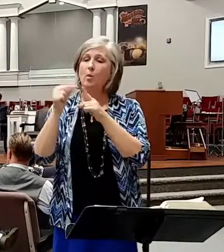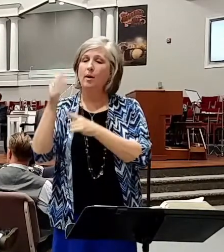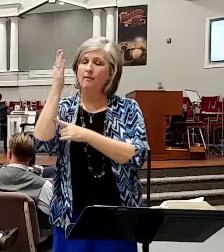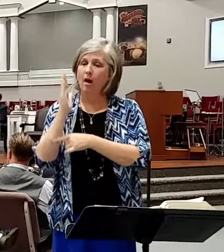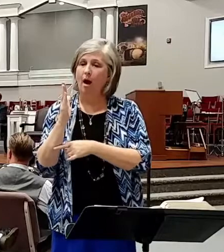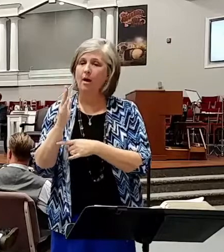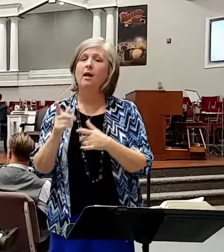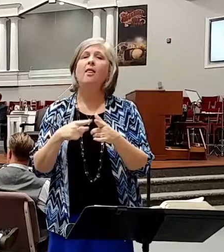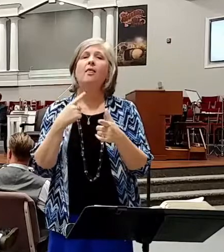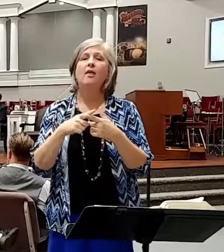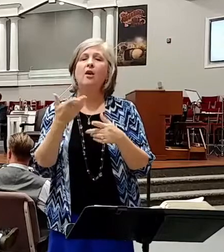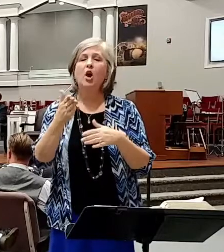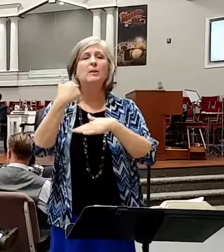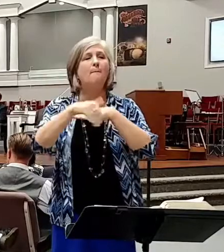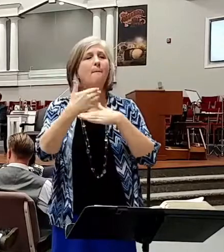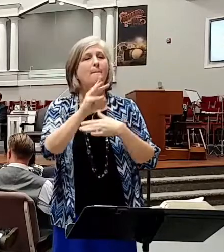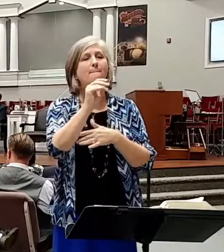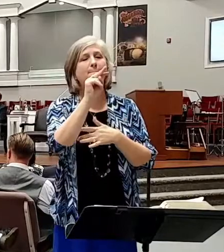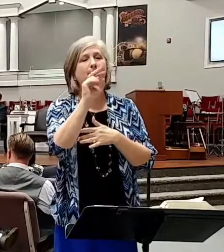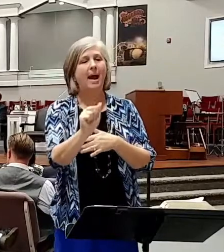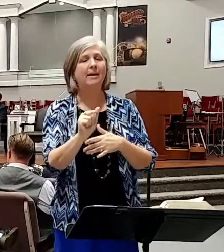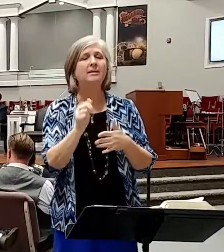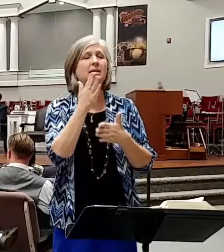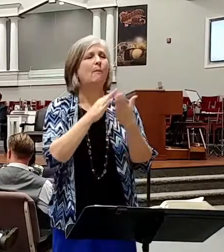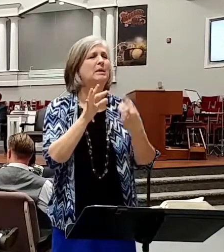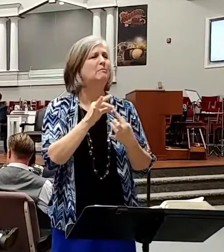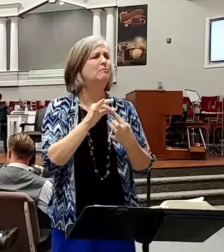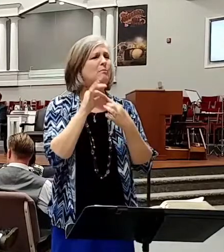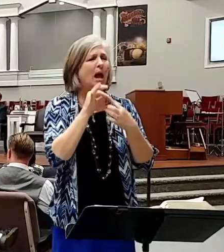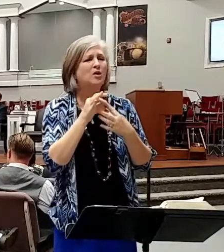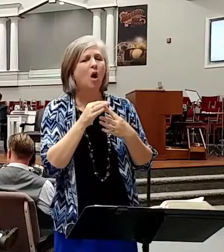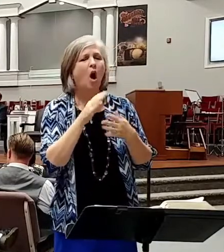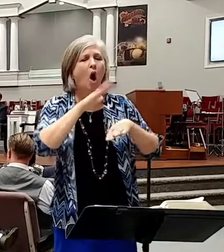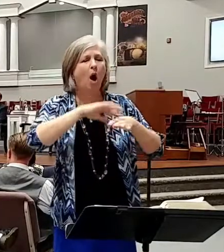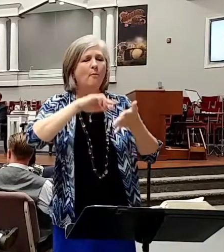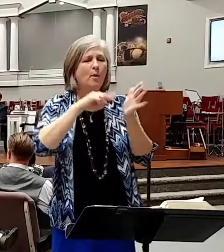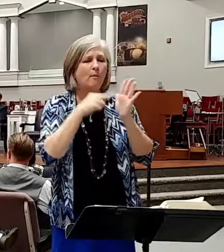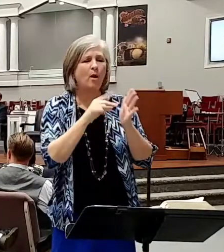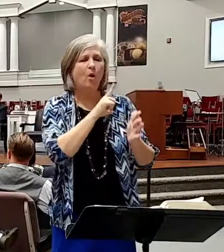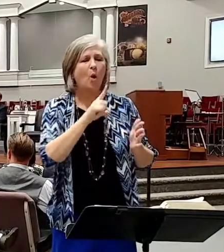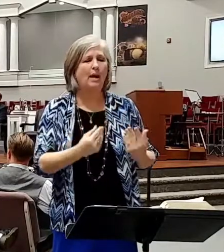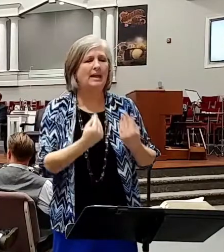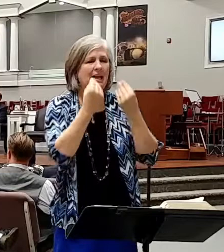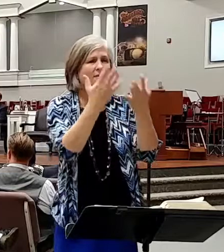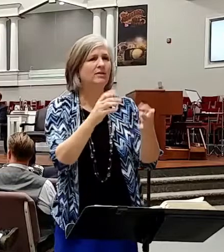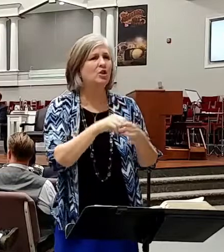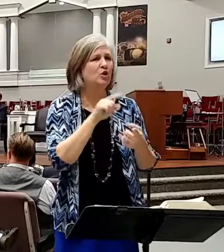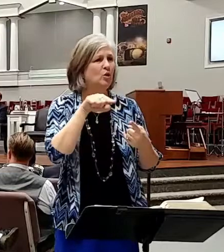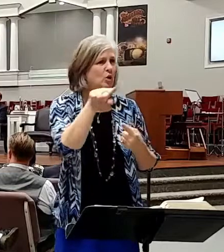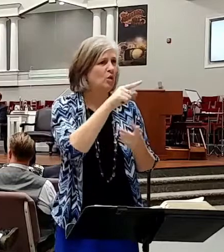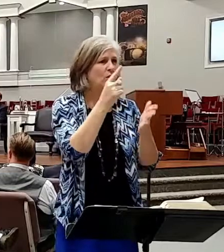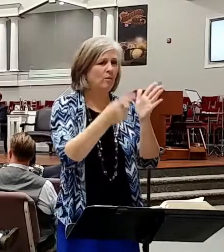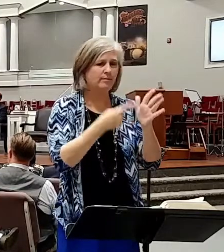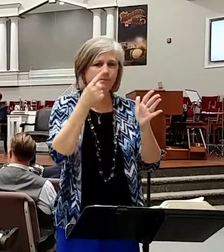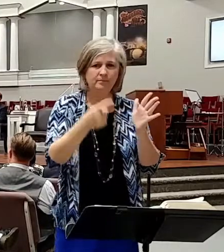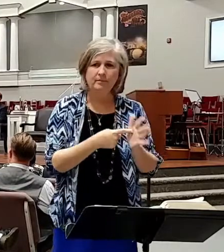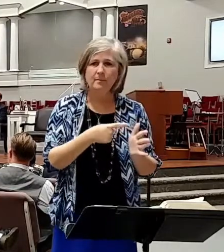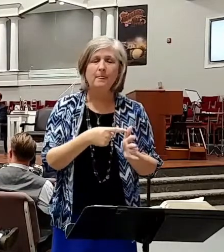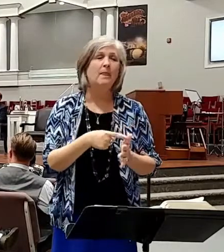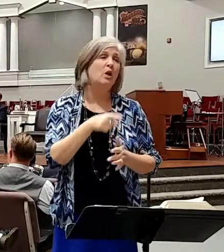manna. Some of those special handfuls of purpose that the Lord drops in your lap every now and then. And you don't normally share them with